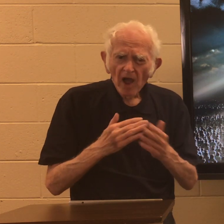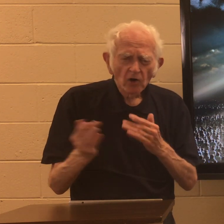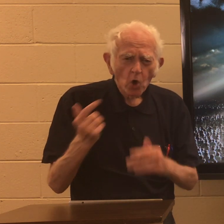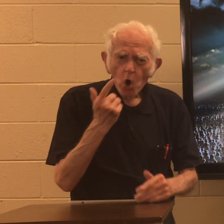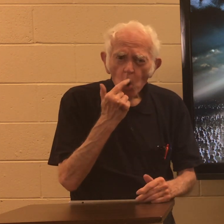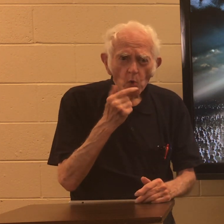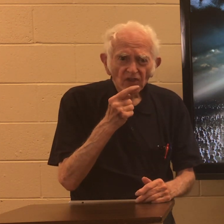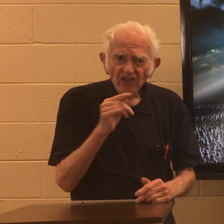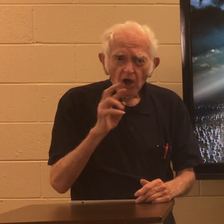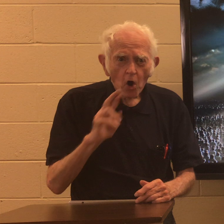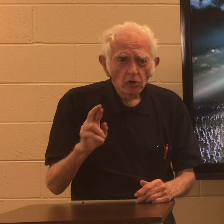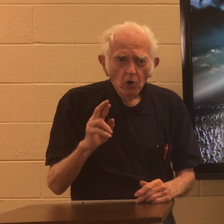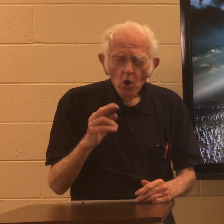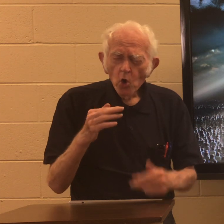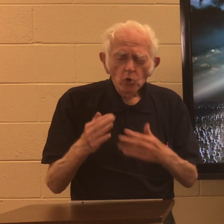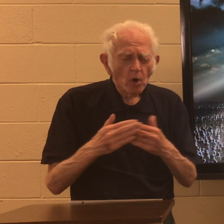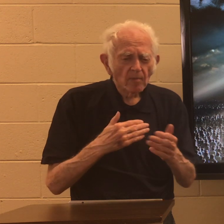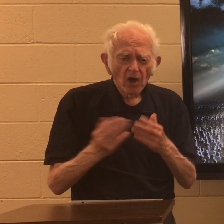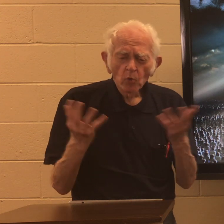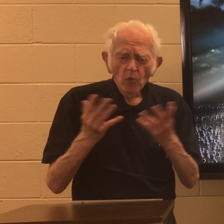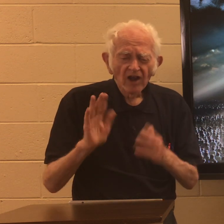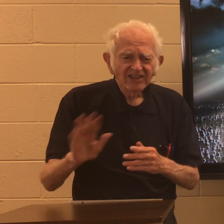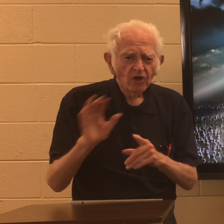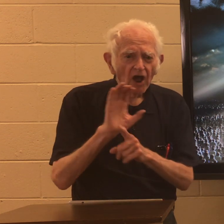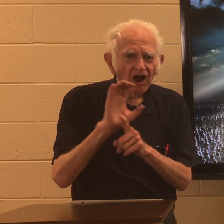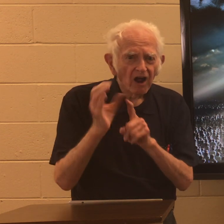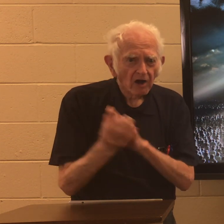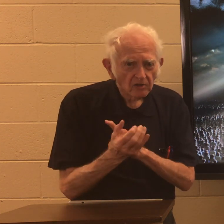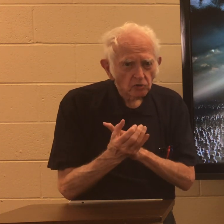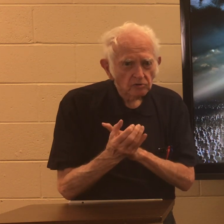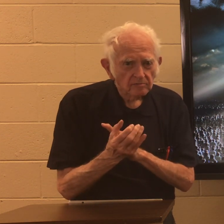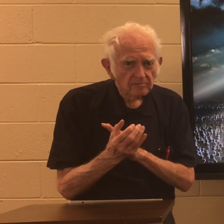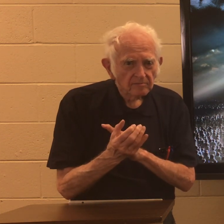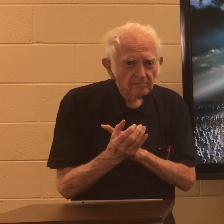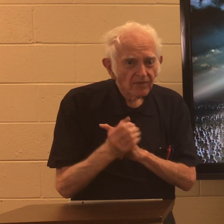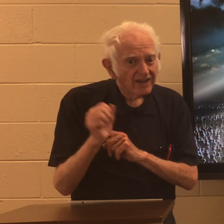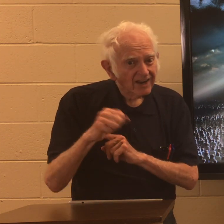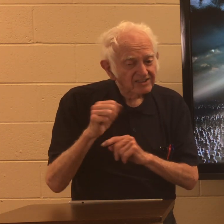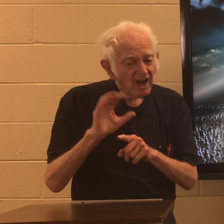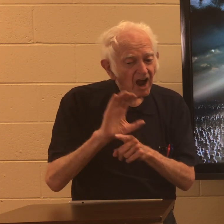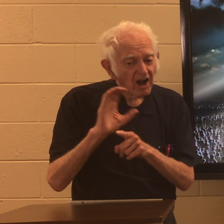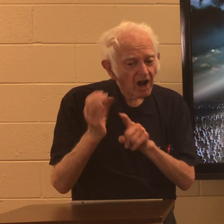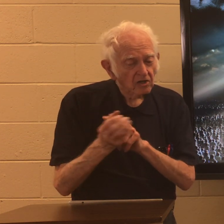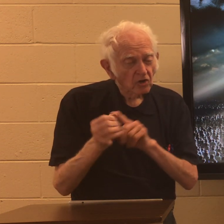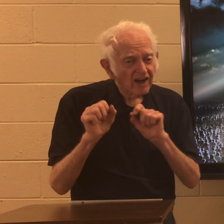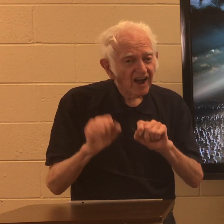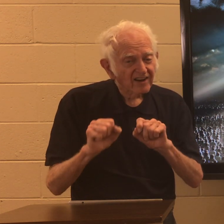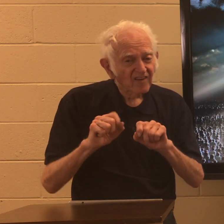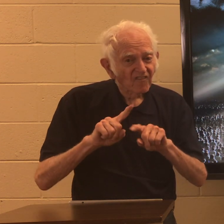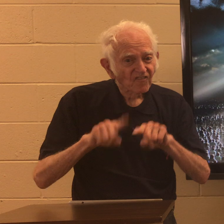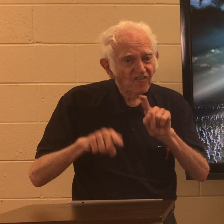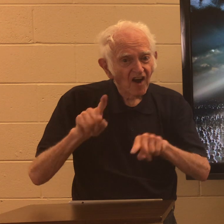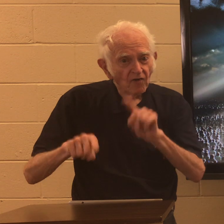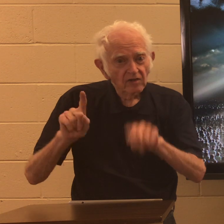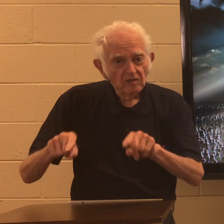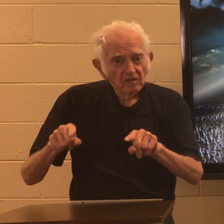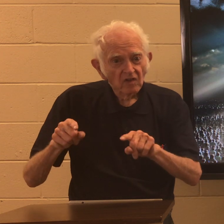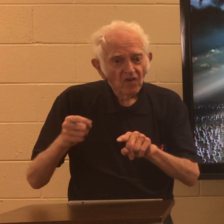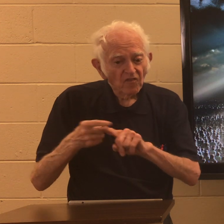No matter who they are. No matter what their culture is. Yes, culture can vary